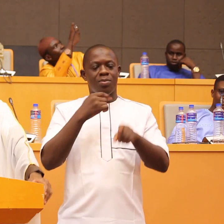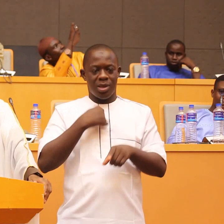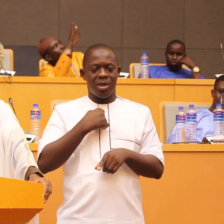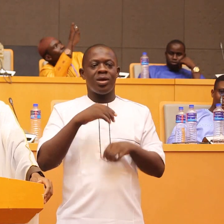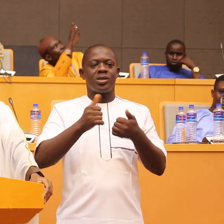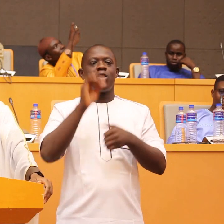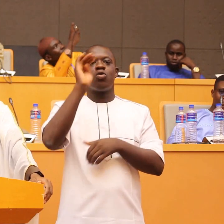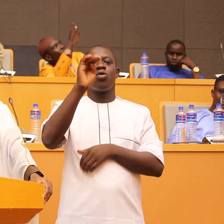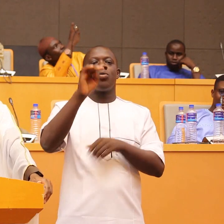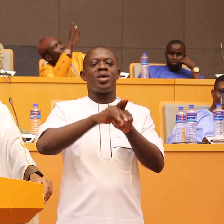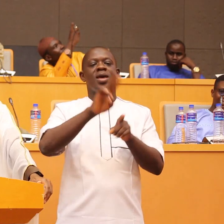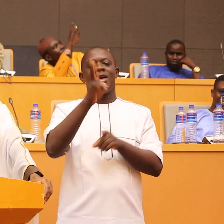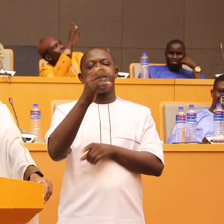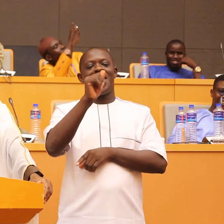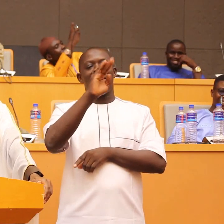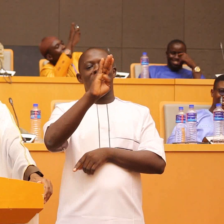calling me Habibi